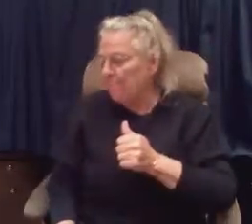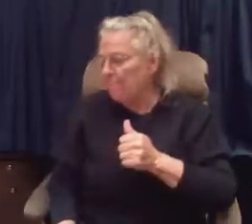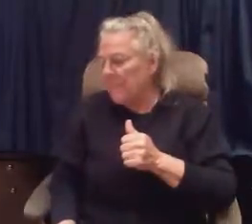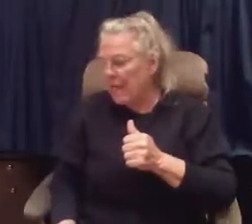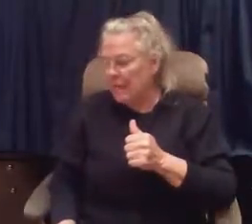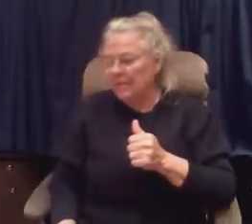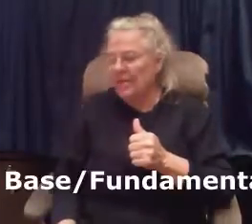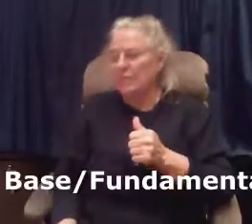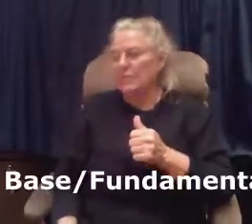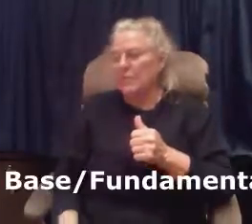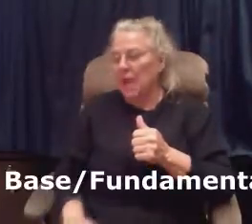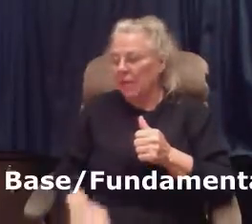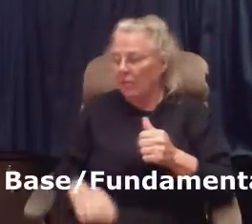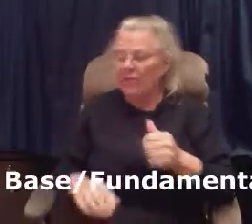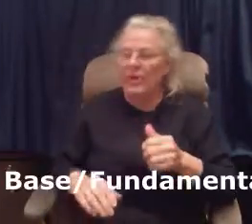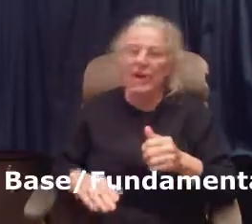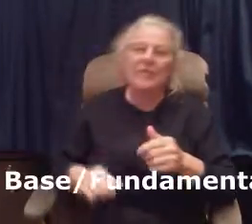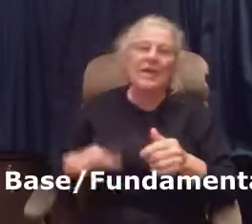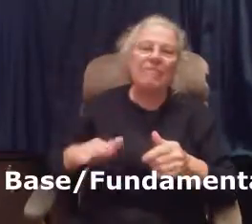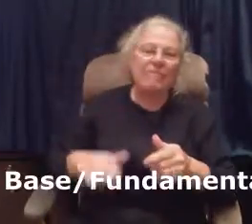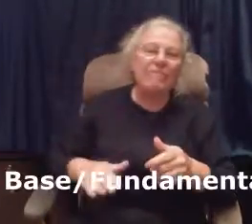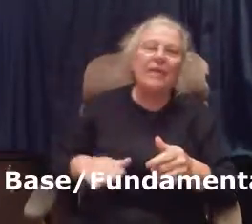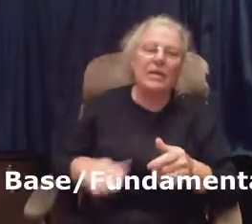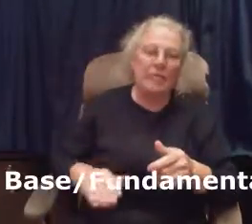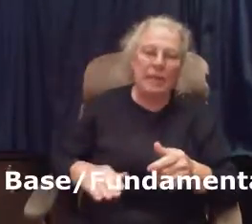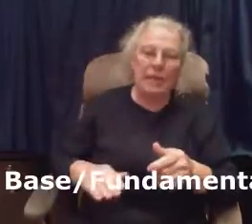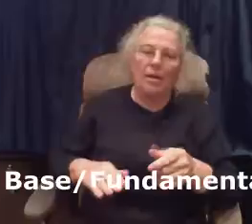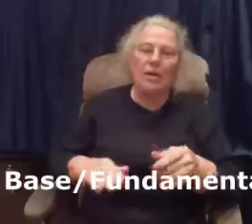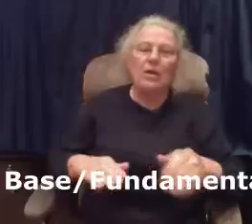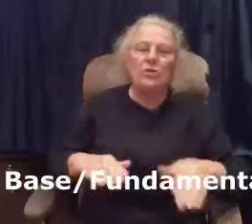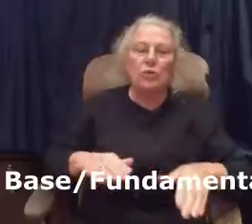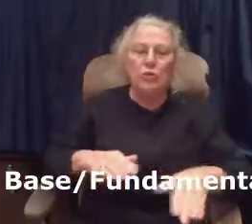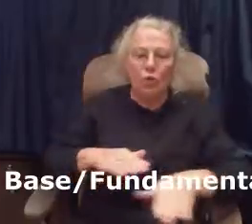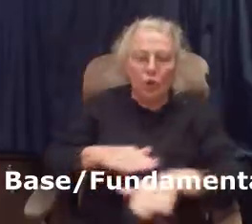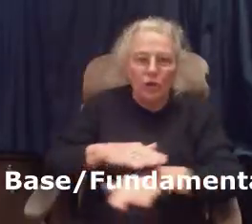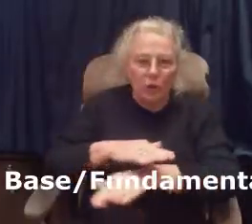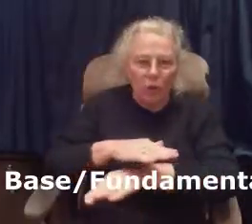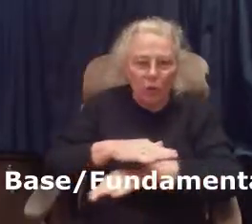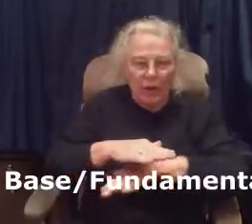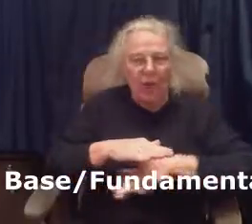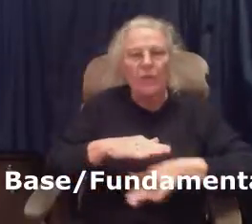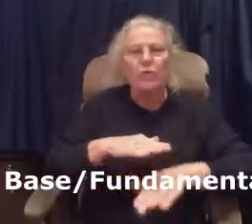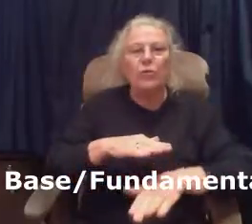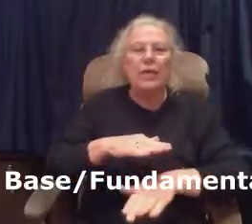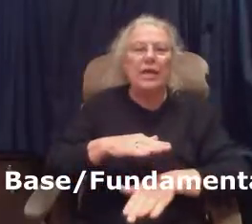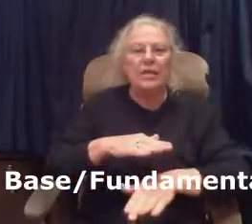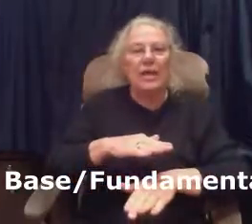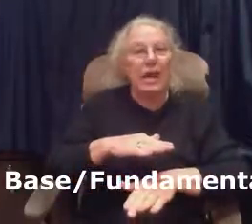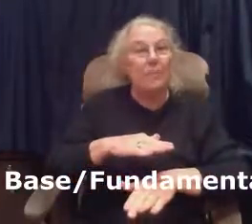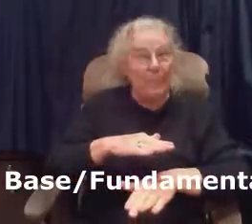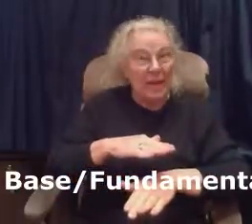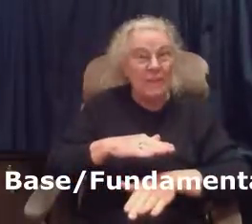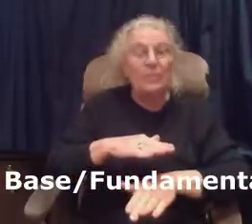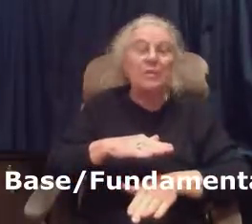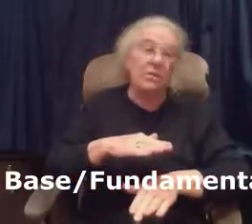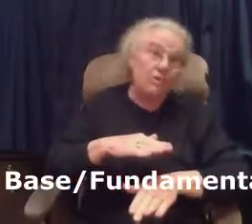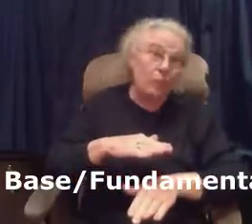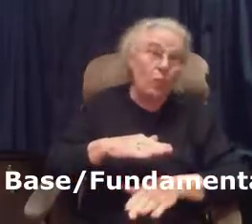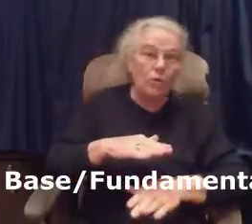Base. Now, that is a fundamental. So, you're going to be going underneath like a basement that supports